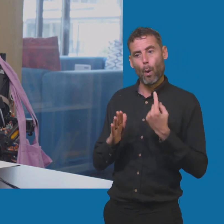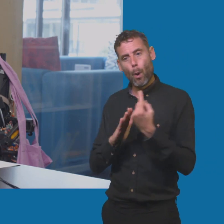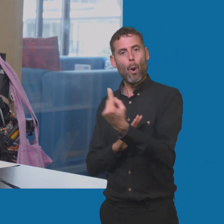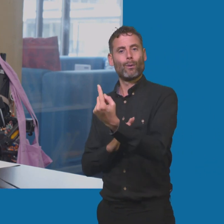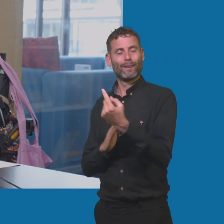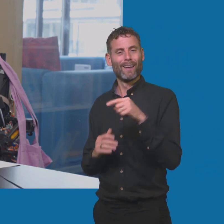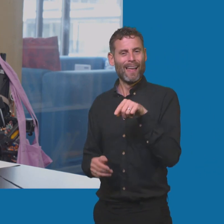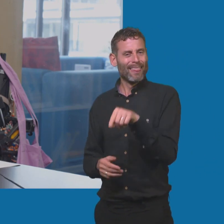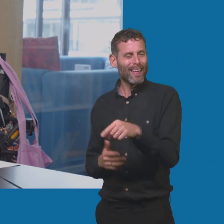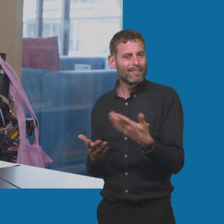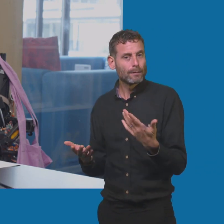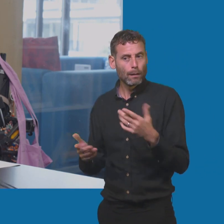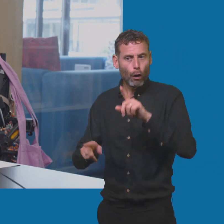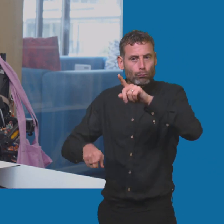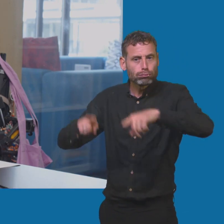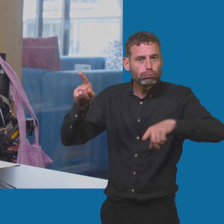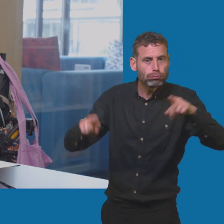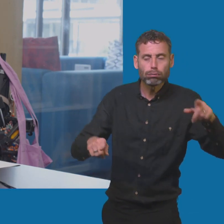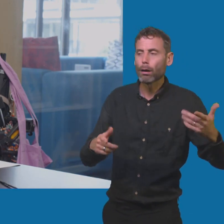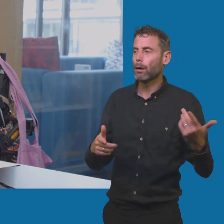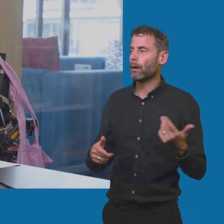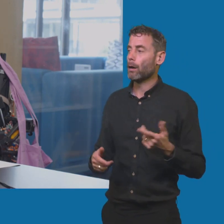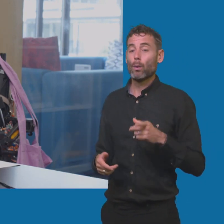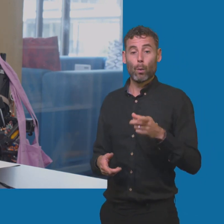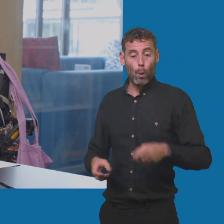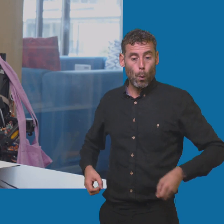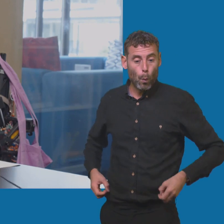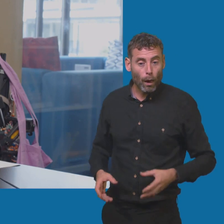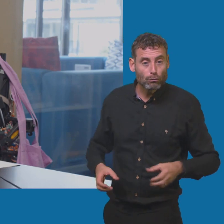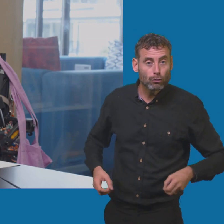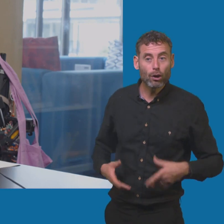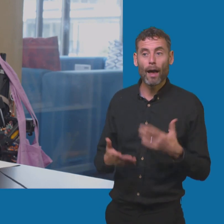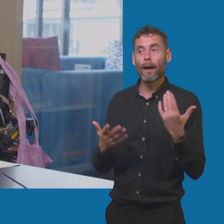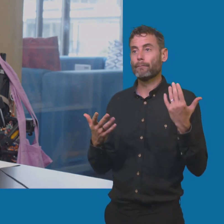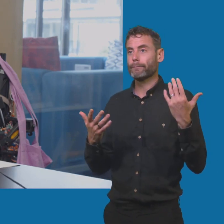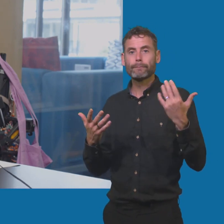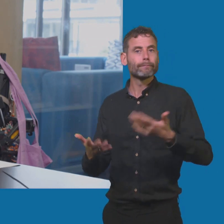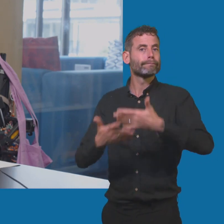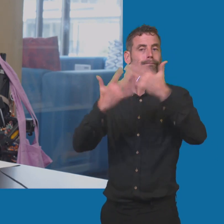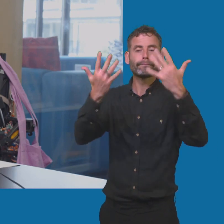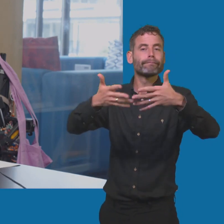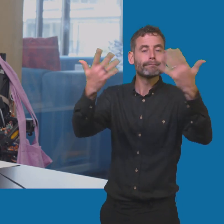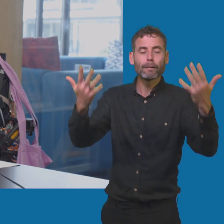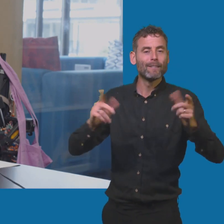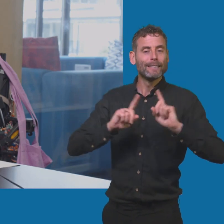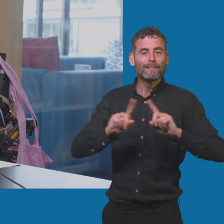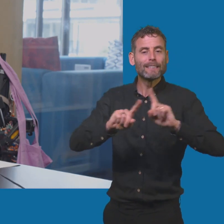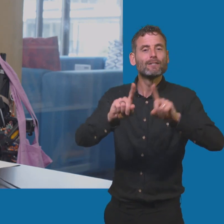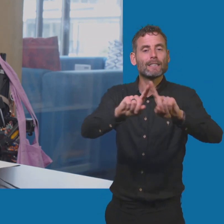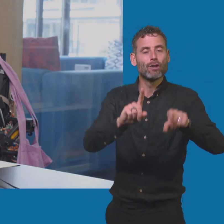or whether you're an ambulatory wheelchair user. There's so many variables and I think it can be quite challenging